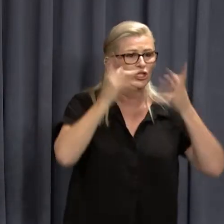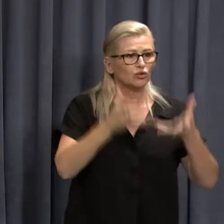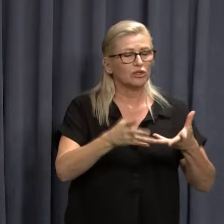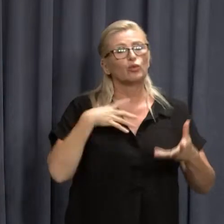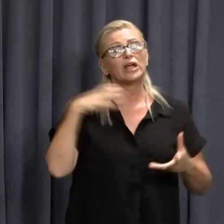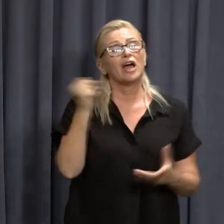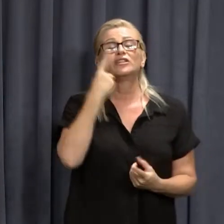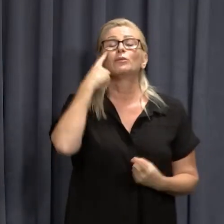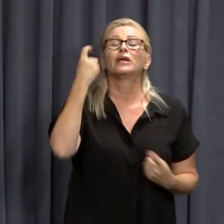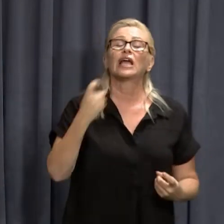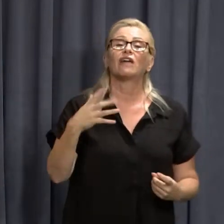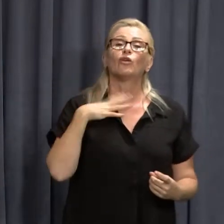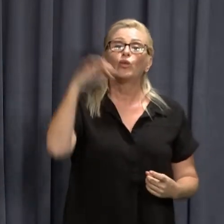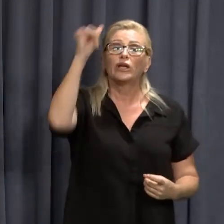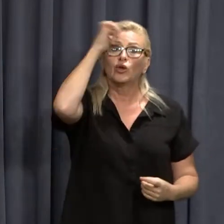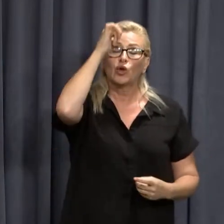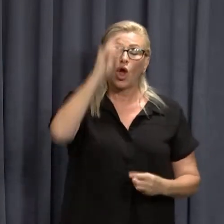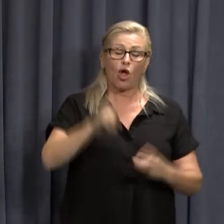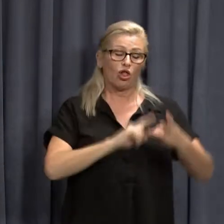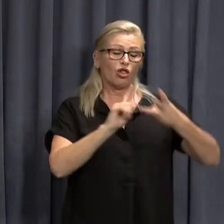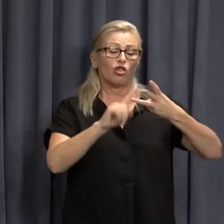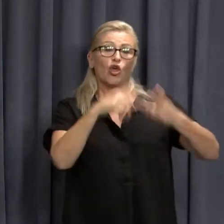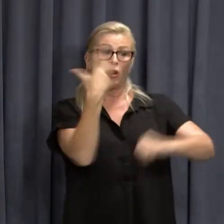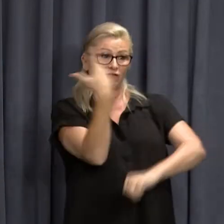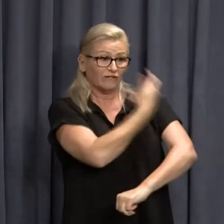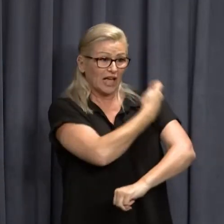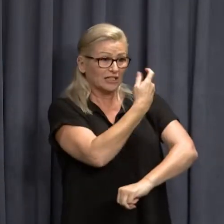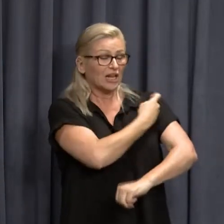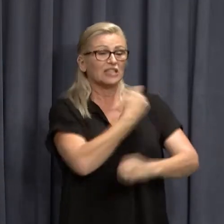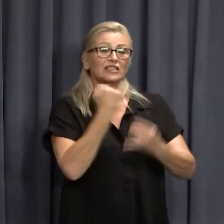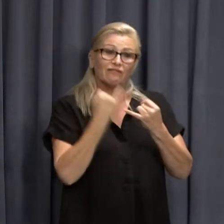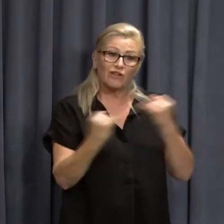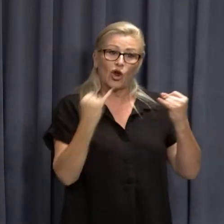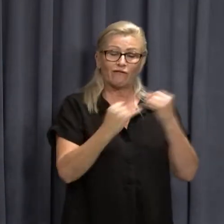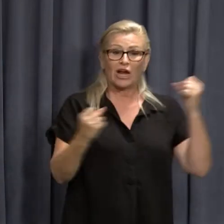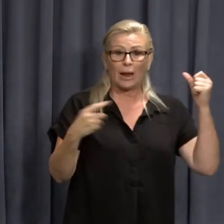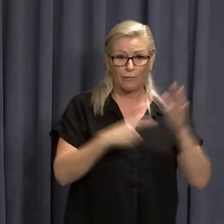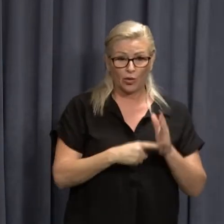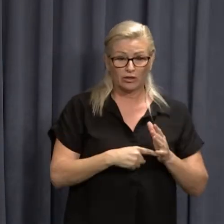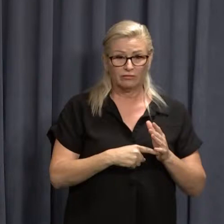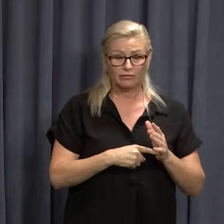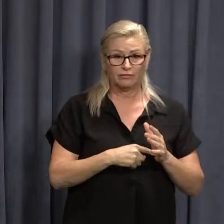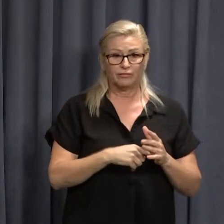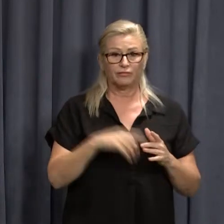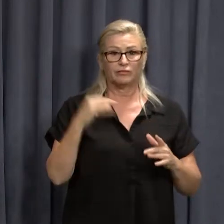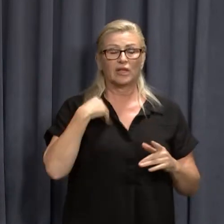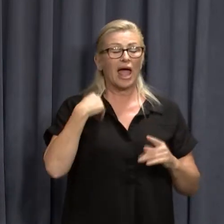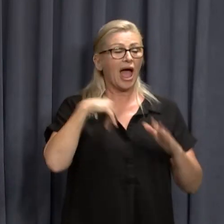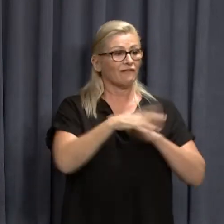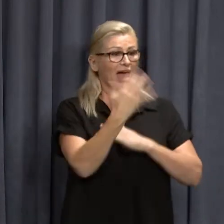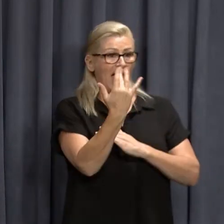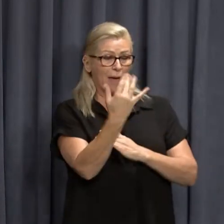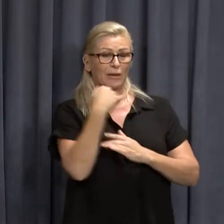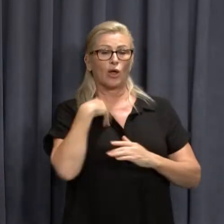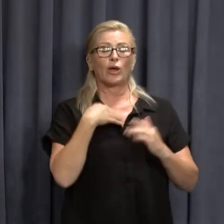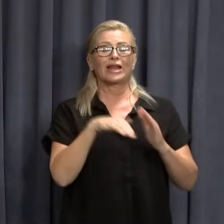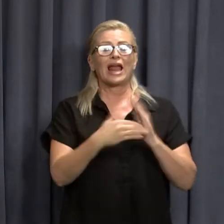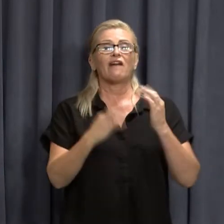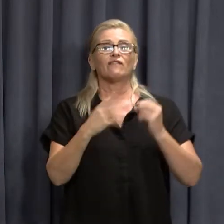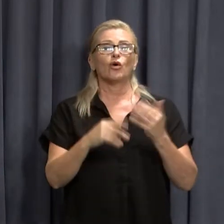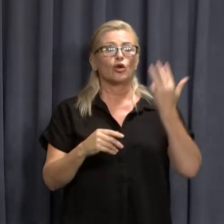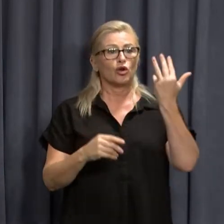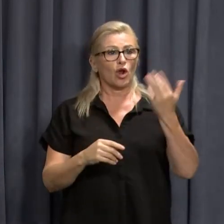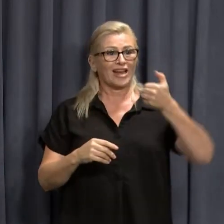we know that third dose vaccination is key to all of this. Our first dose rate now sits at 96.4